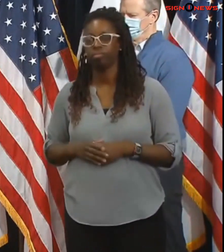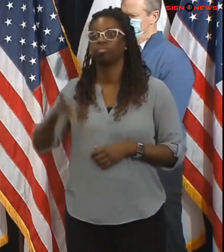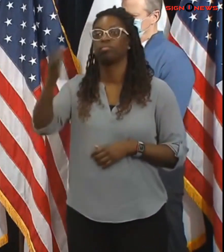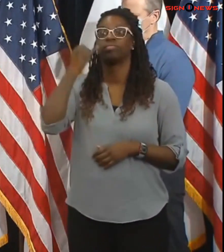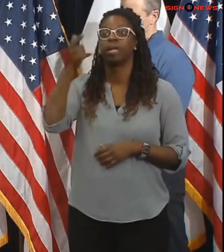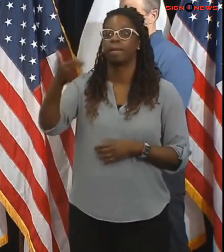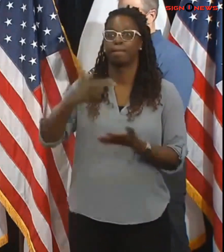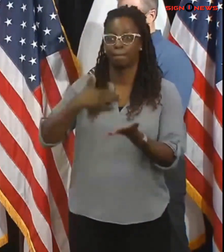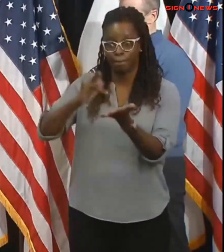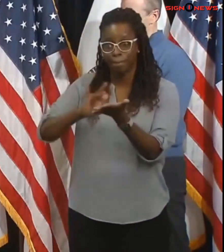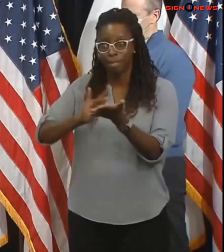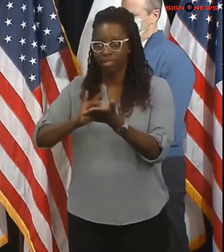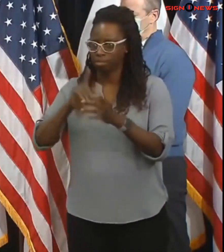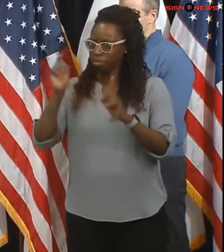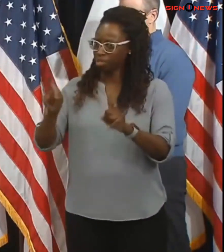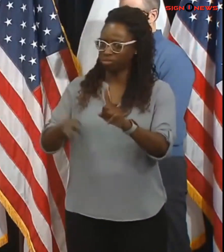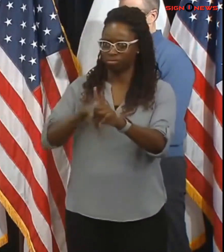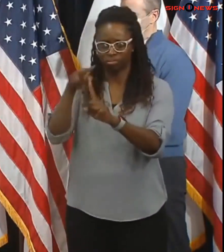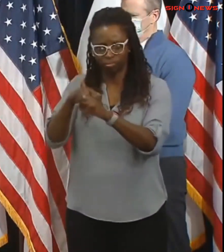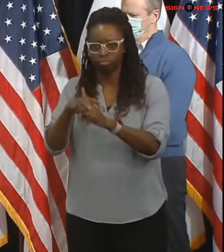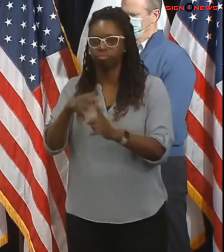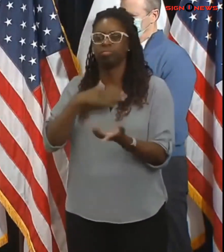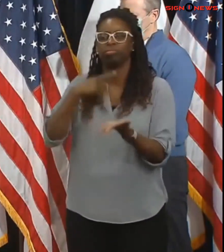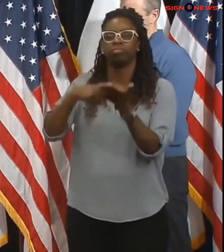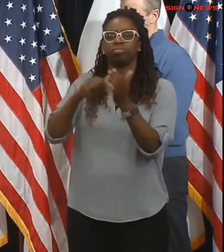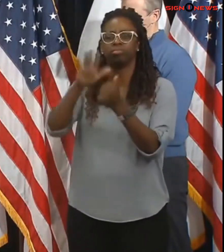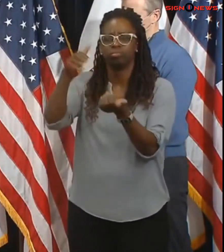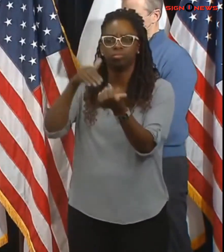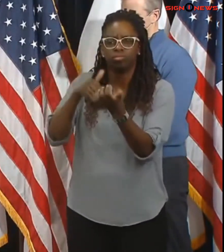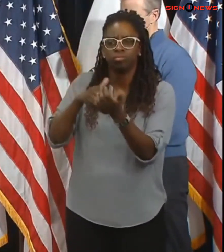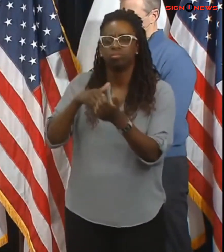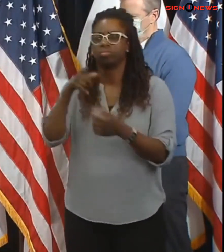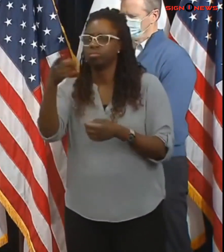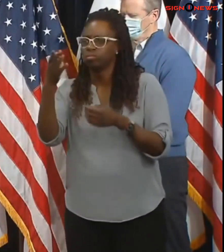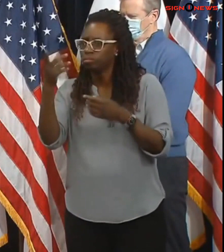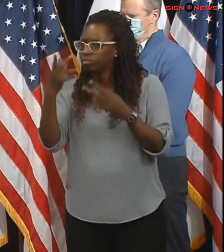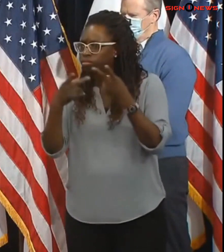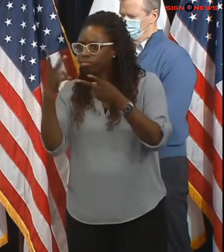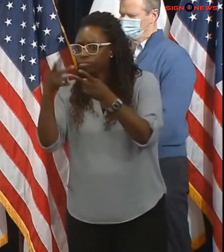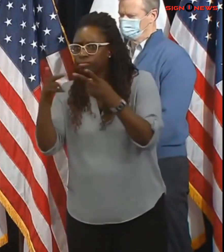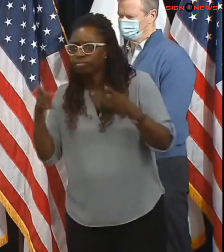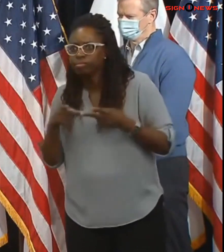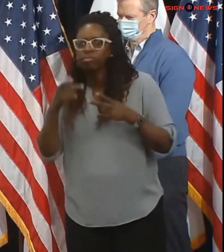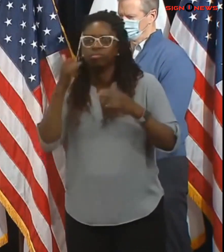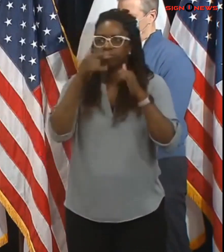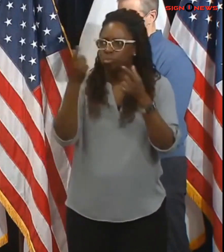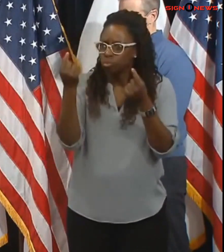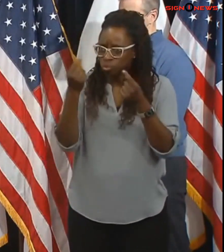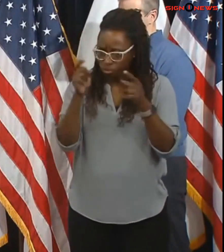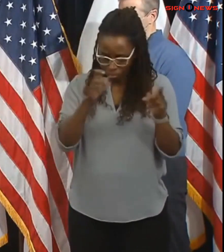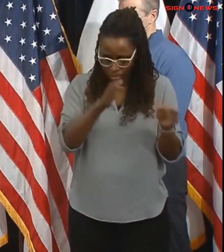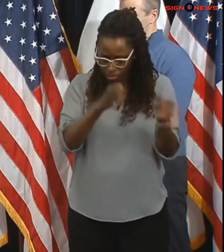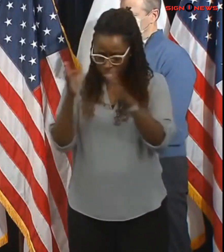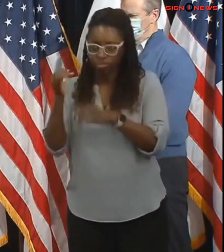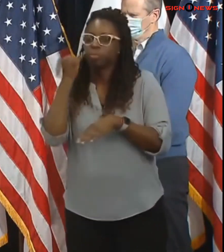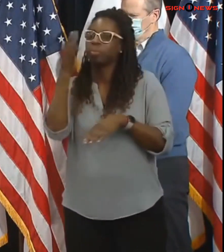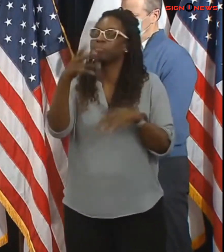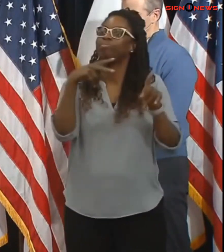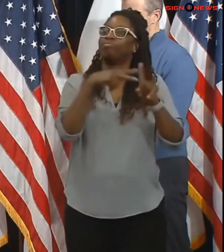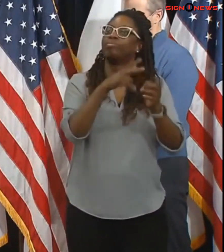for options during an outage and consider whether you might need to relocate to a shelter or a warming center if one is opened in your